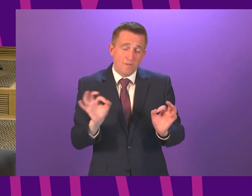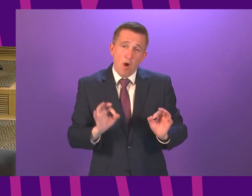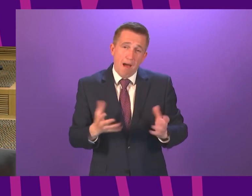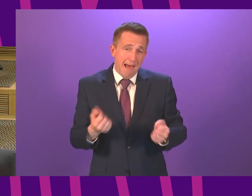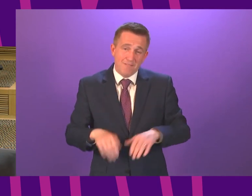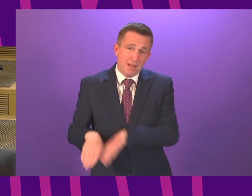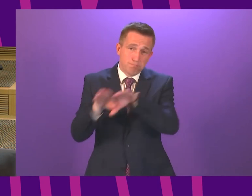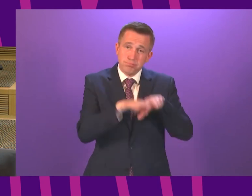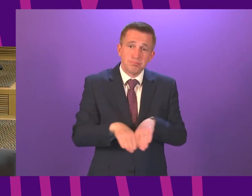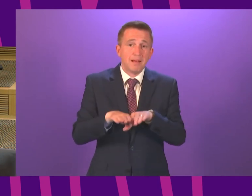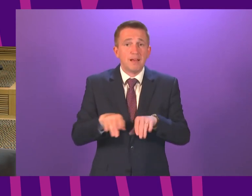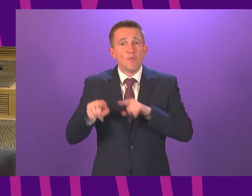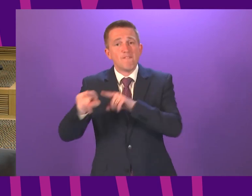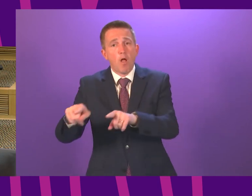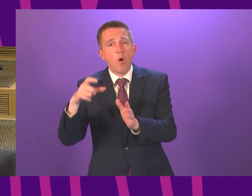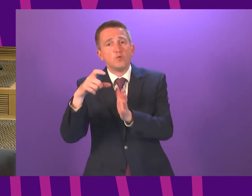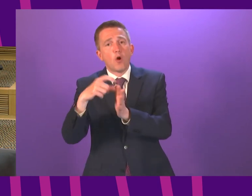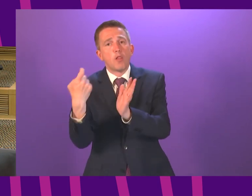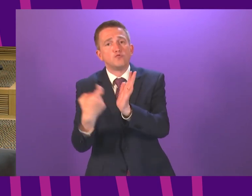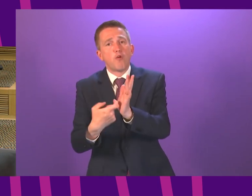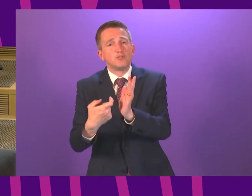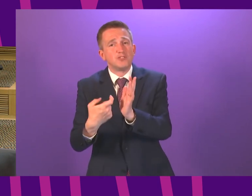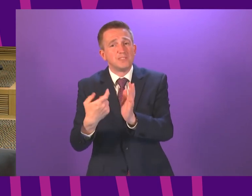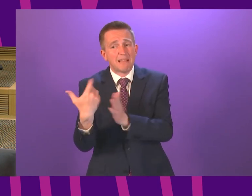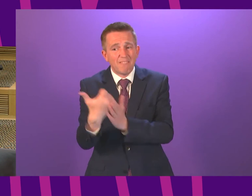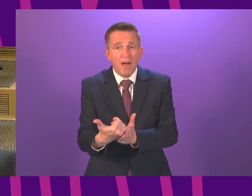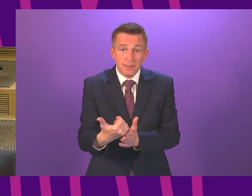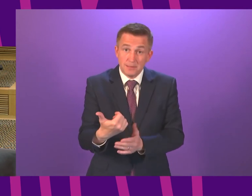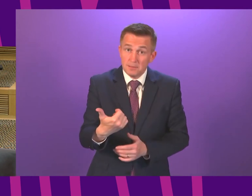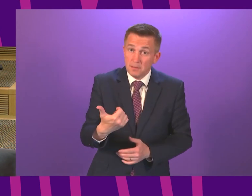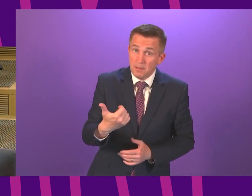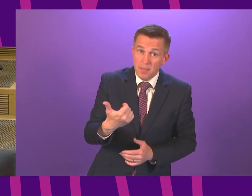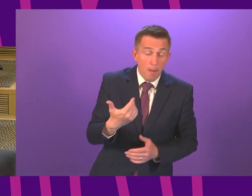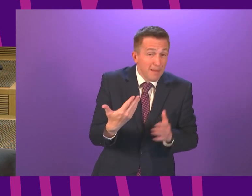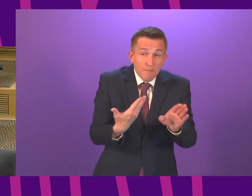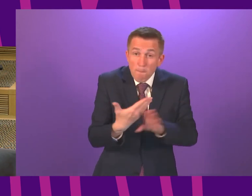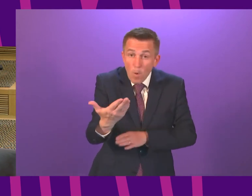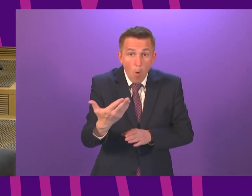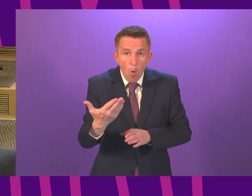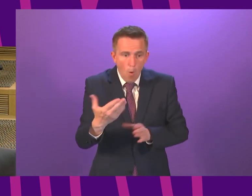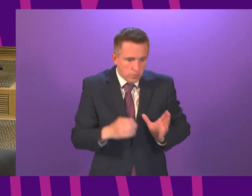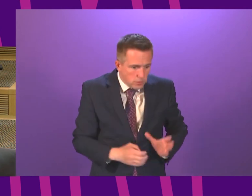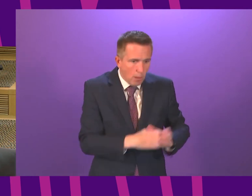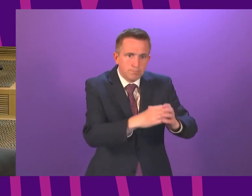follow the advice I think Douglas Ross was giving me earlier on there would be many more subdivisions of that and people perhaps within